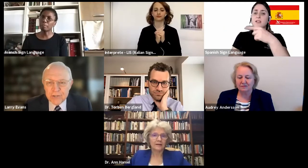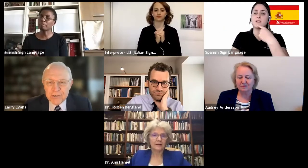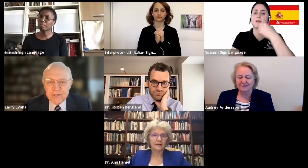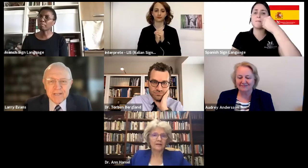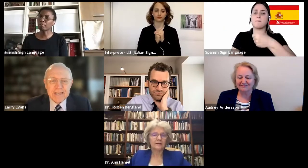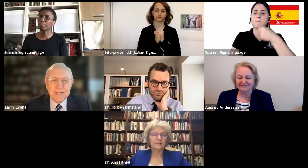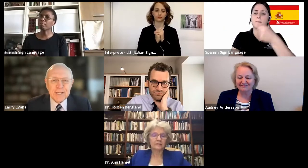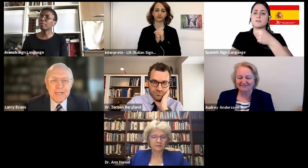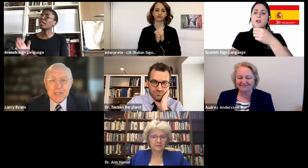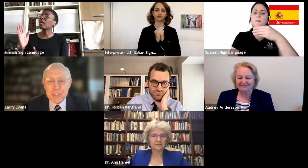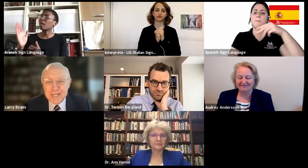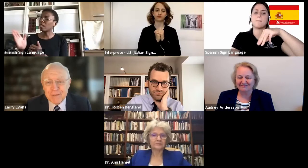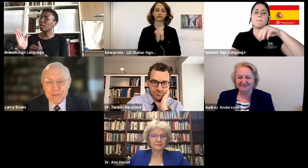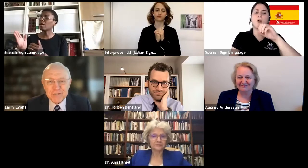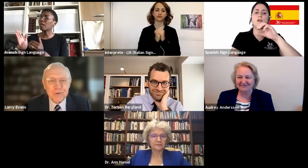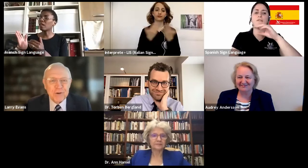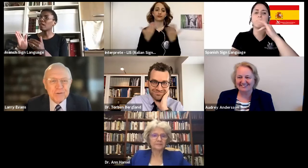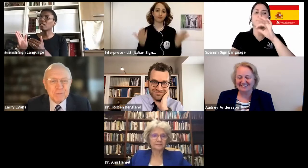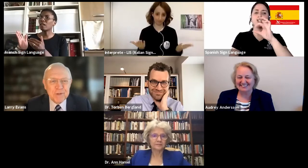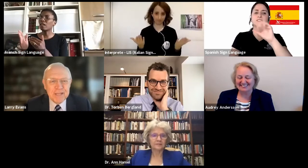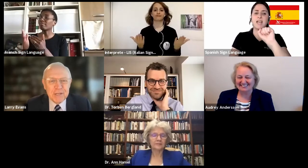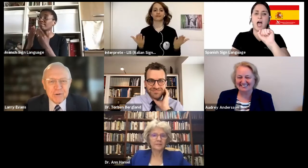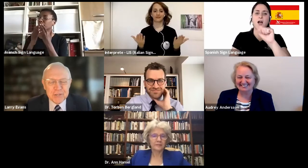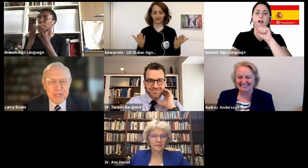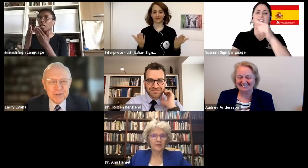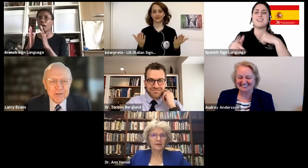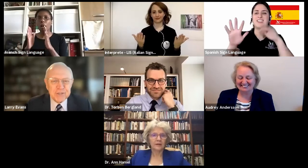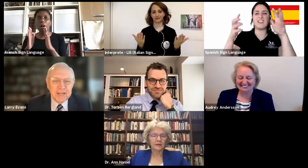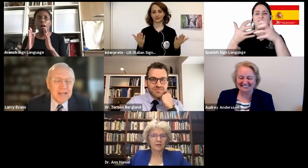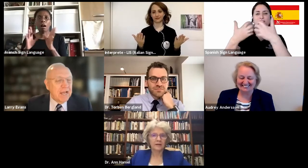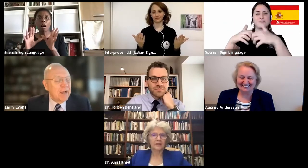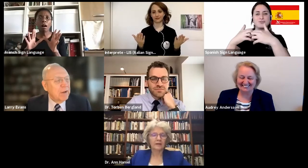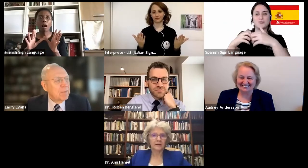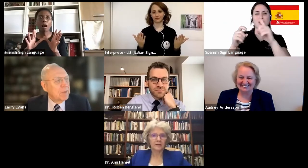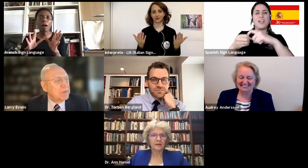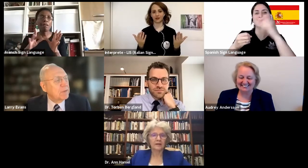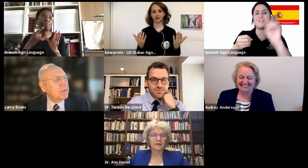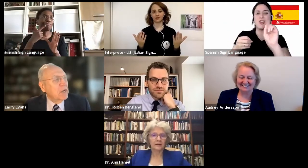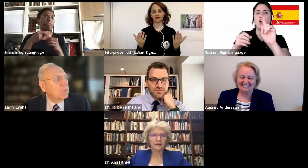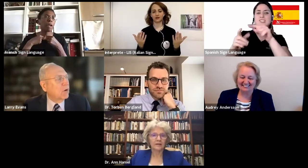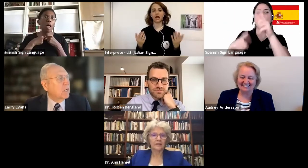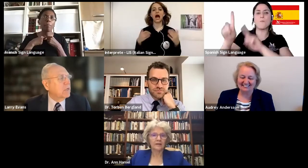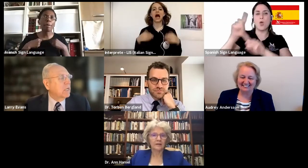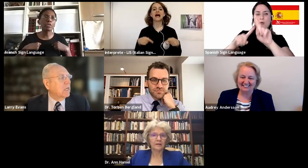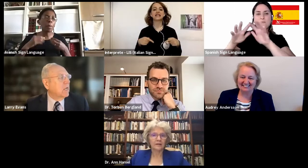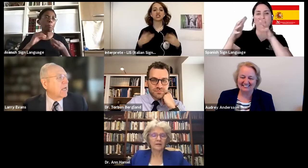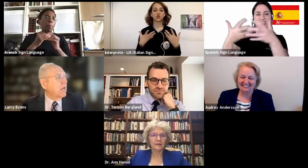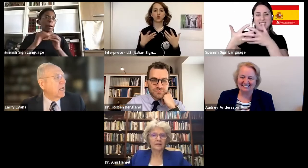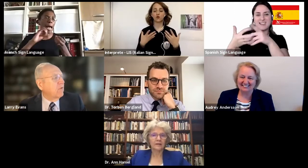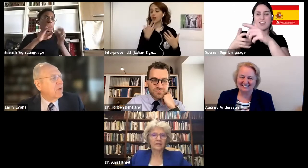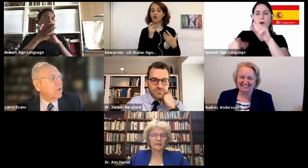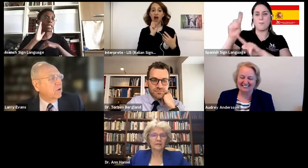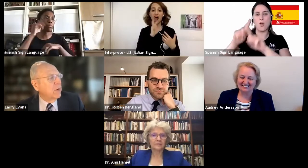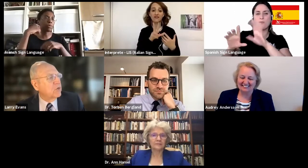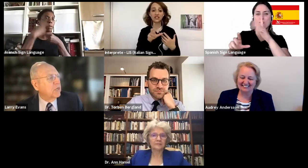challenges. He didn't just leave us, so there are some internet challenges. Dr. Berglund, I